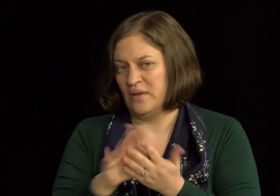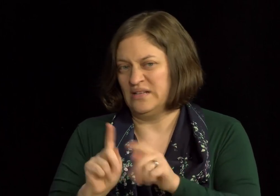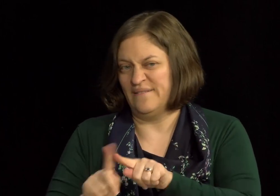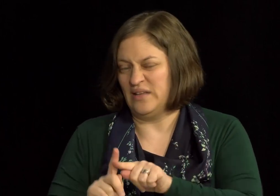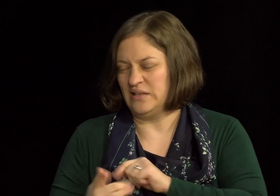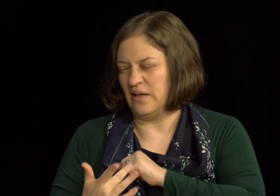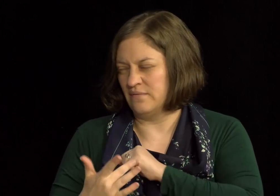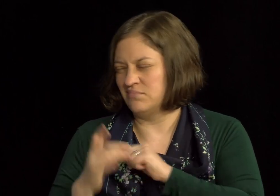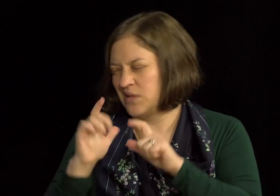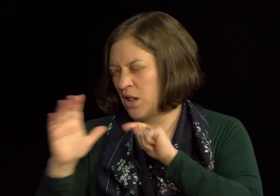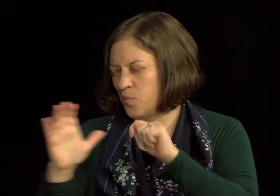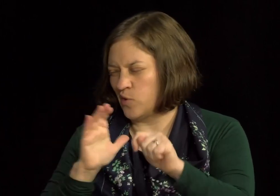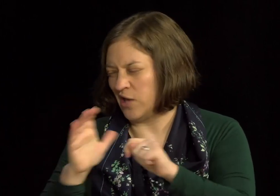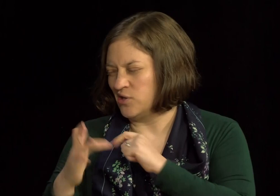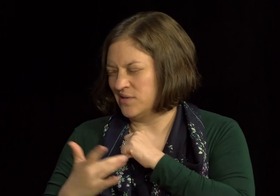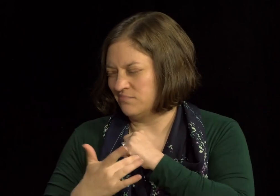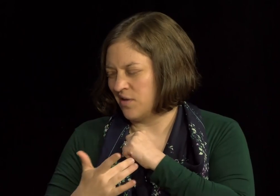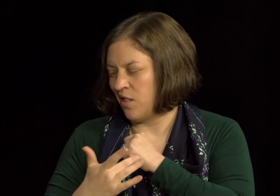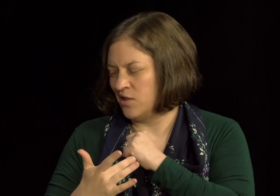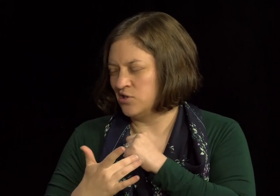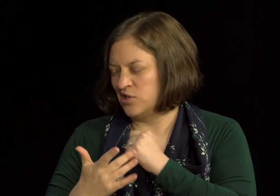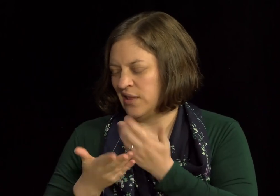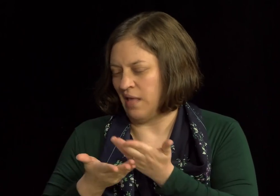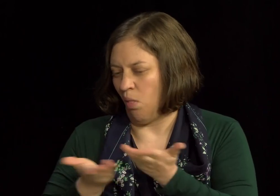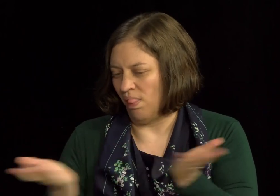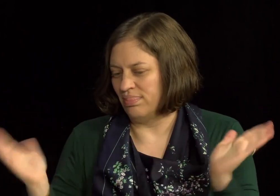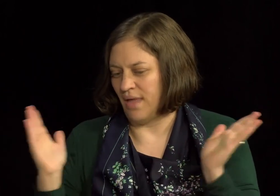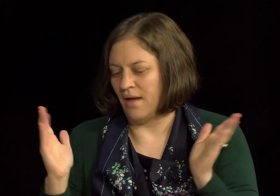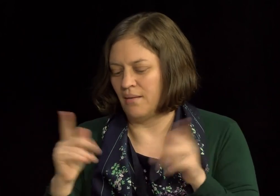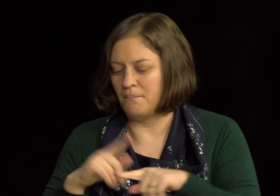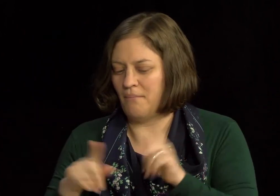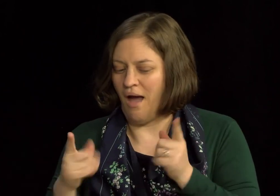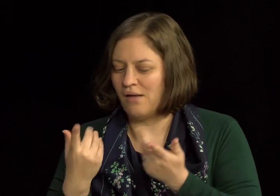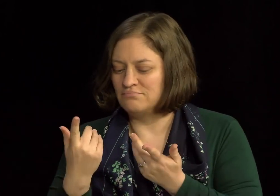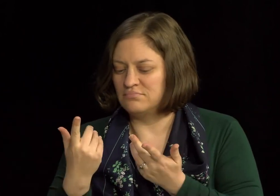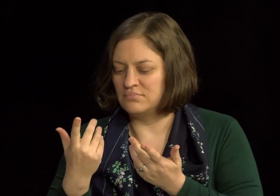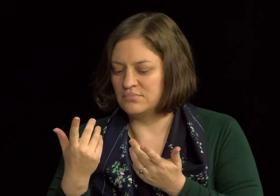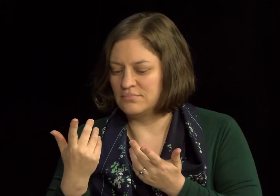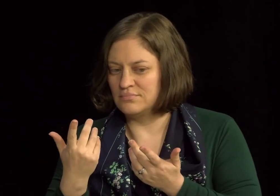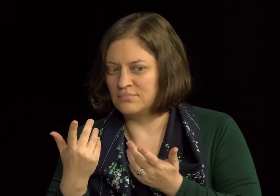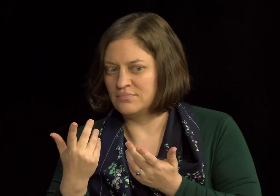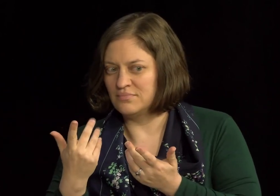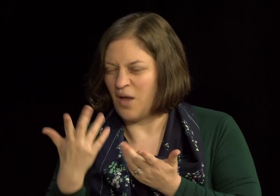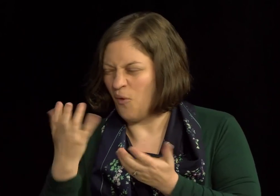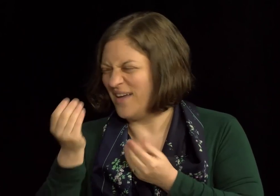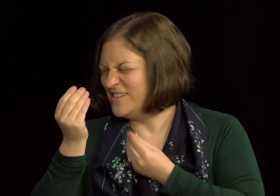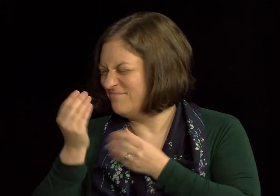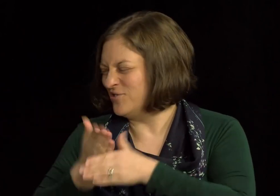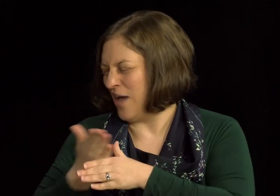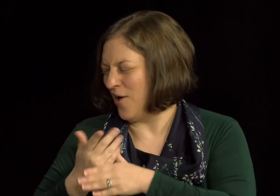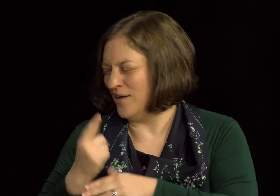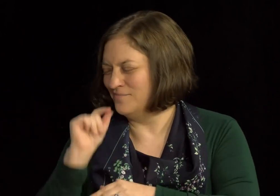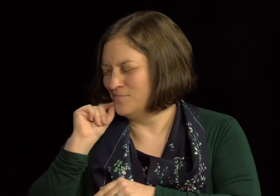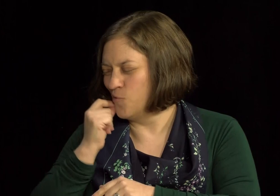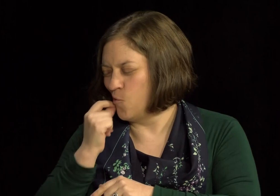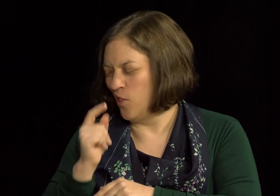anybody could call a person who was a TTY user. So it's part of the whole telecommunications, um, opportunities.